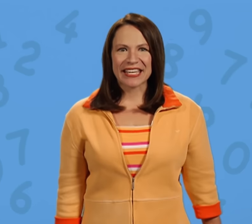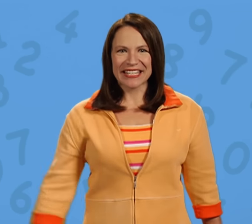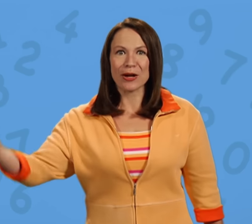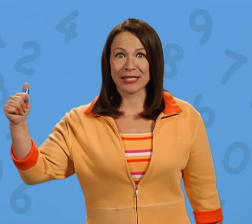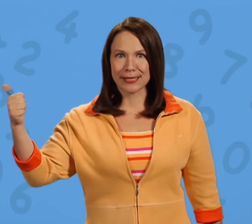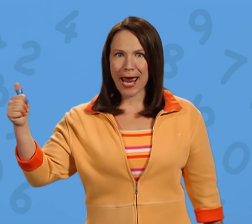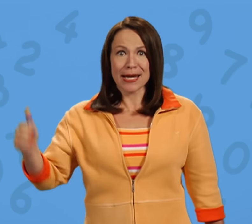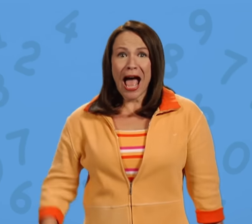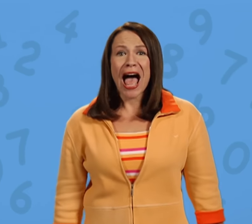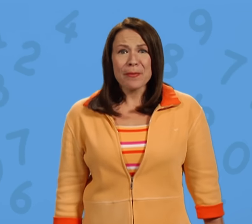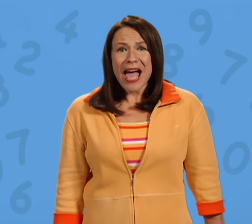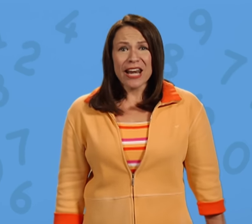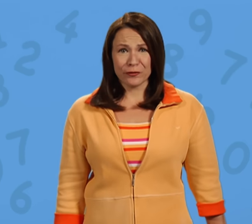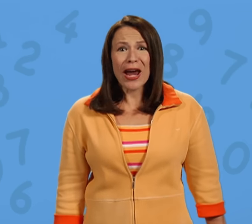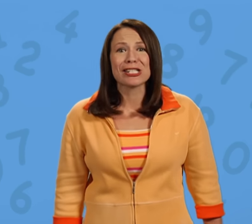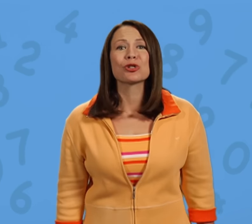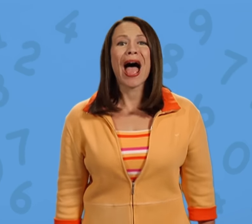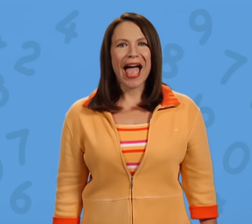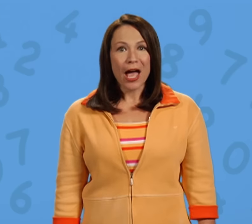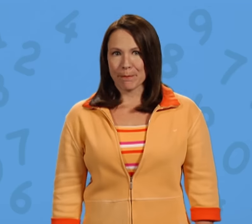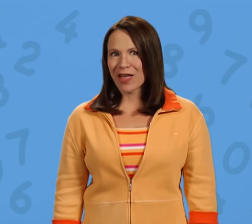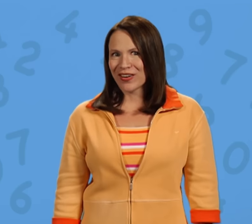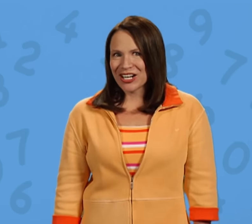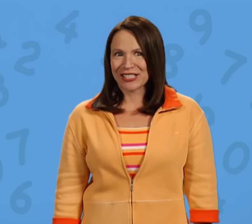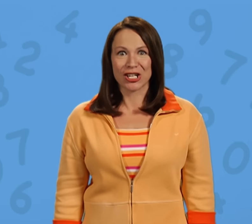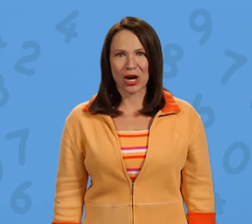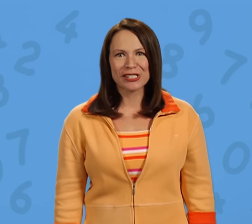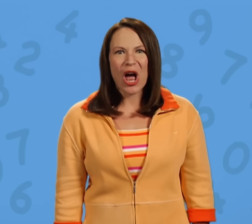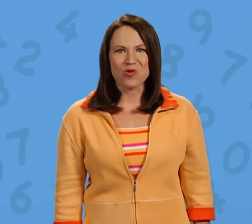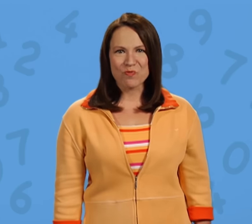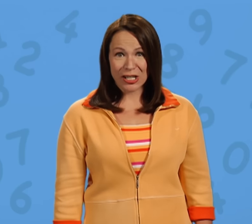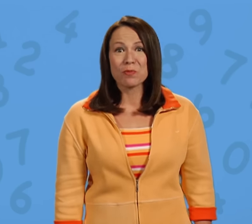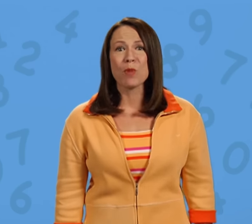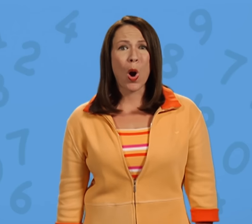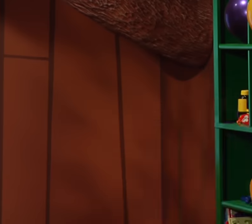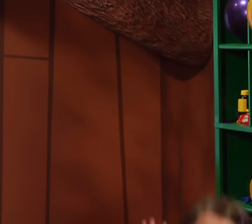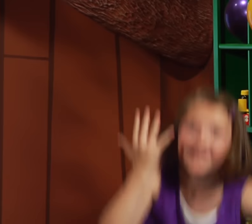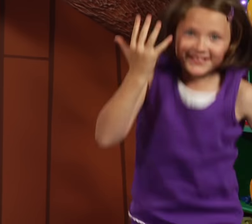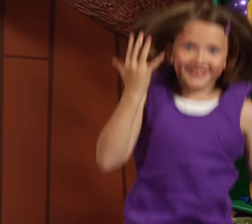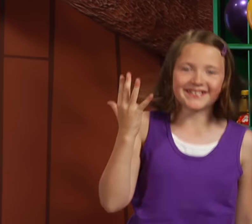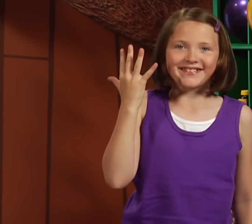can count to ten, I'm not afraid to try My fingers can show so much more than five